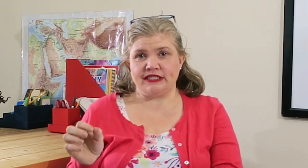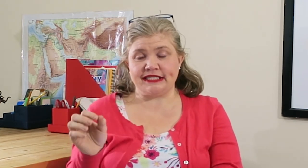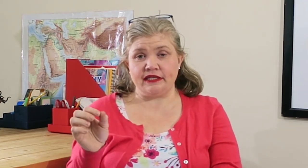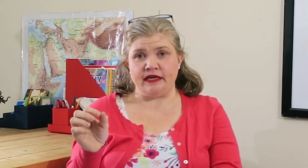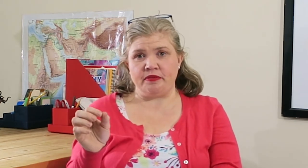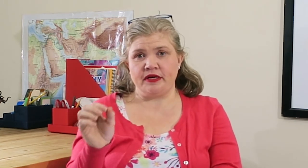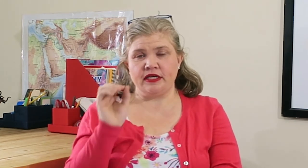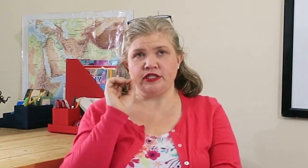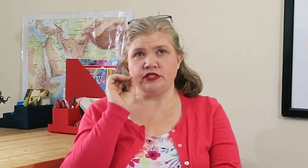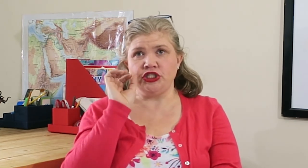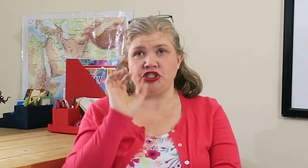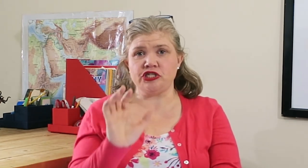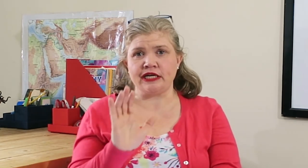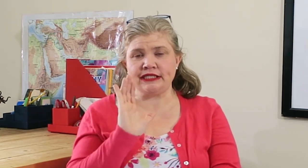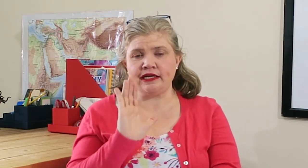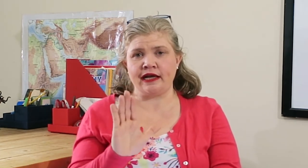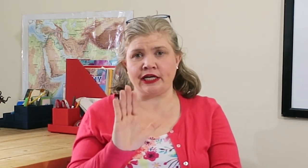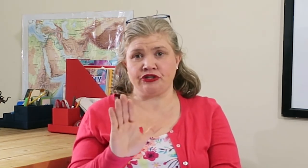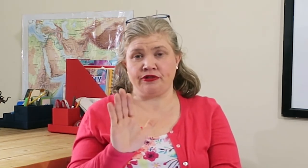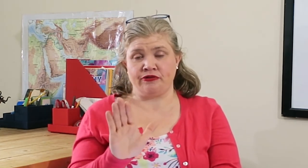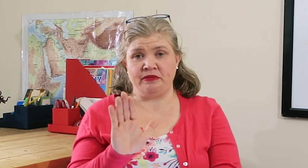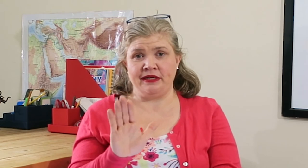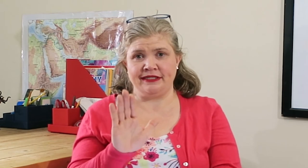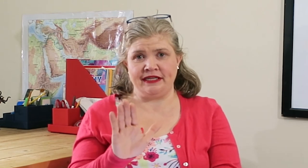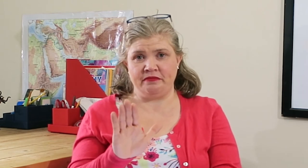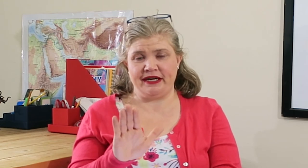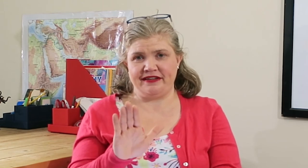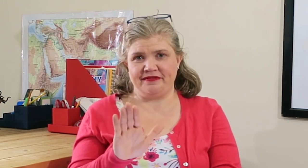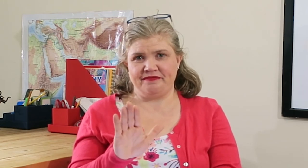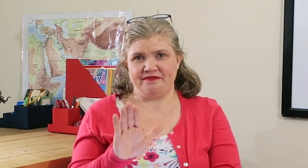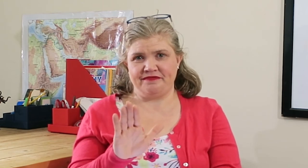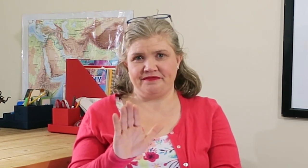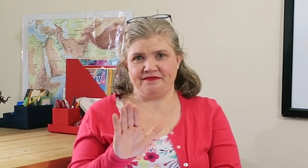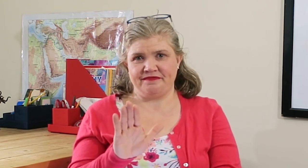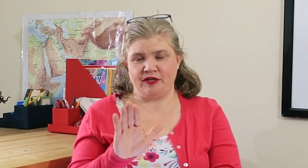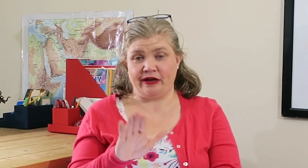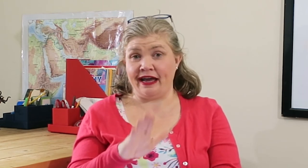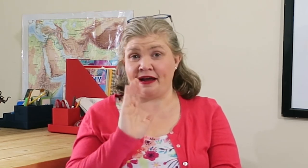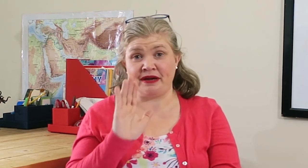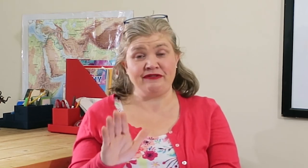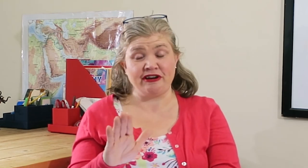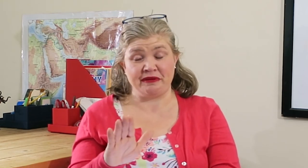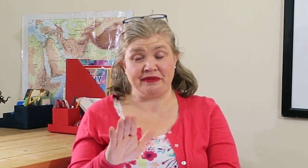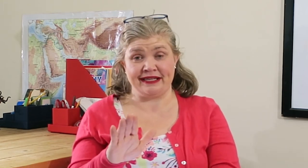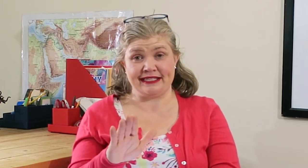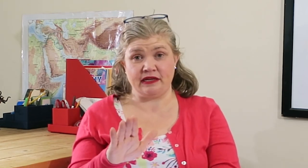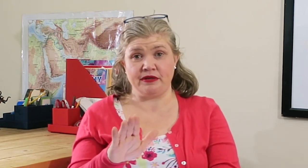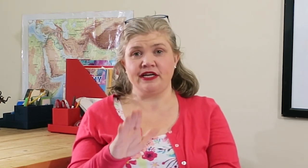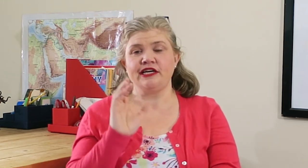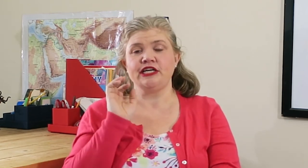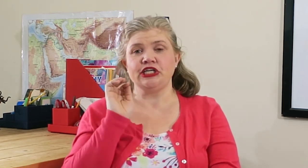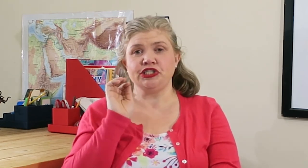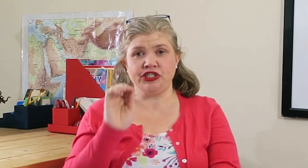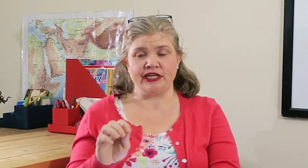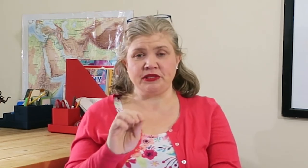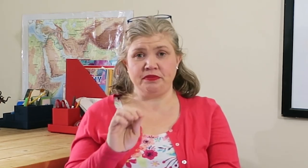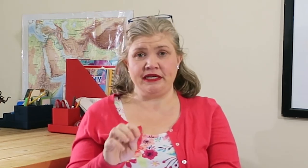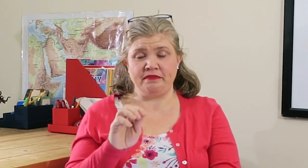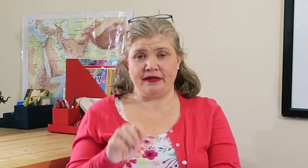Sleep. Just an extra 30 minutes in bed. Okay. I'm not even talking about being asleep. Just be in